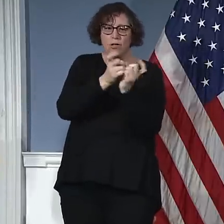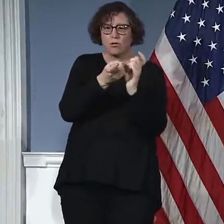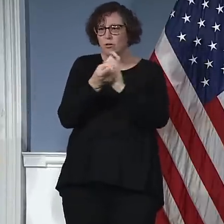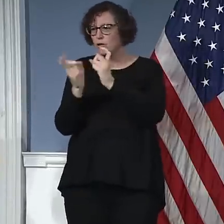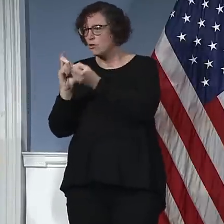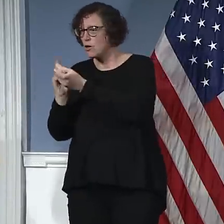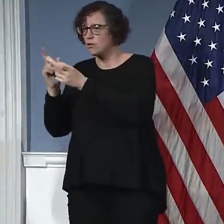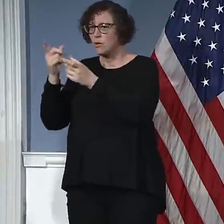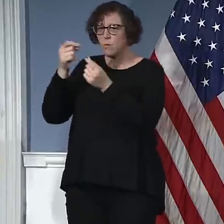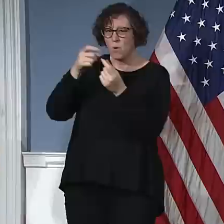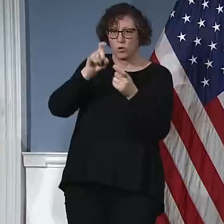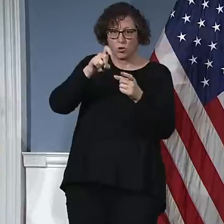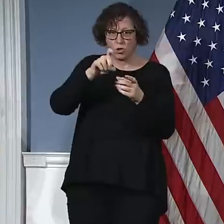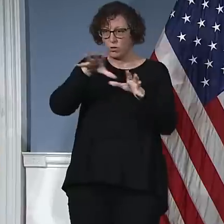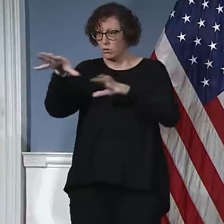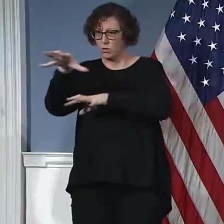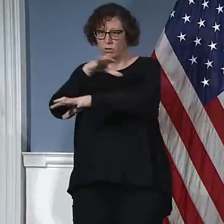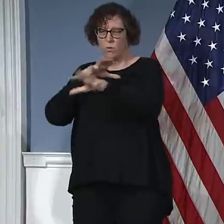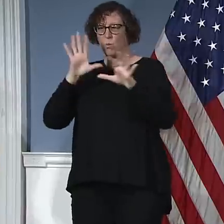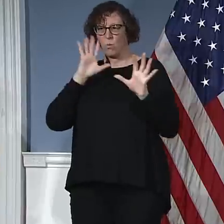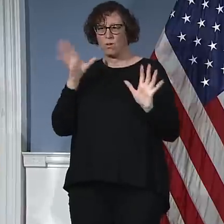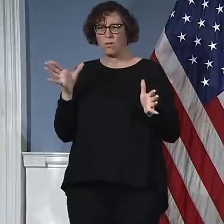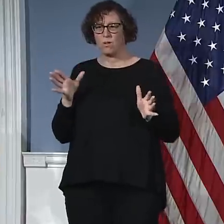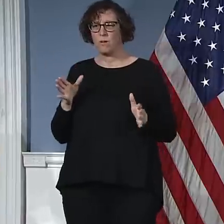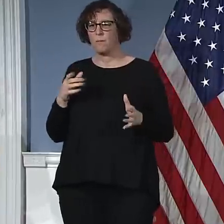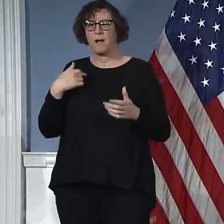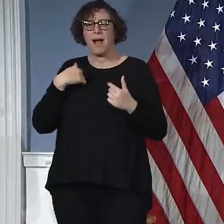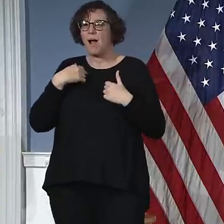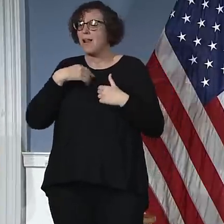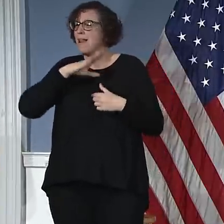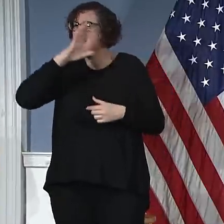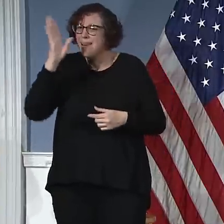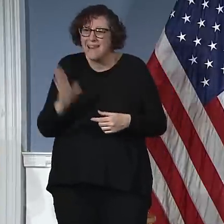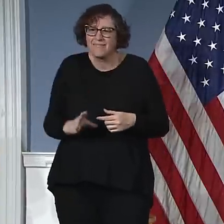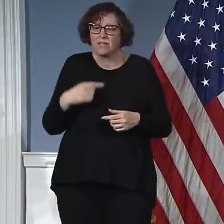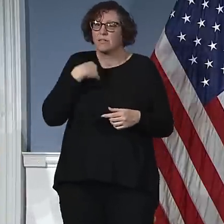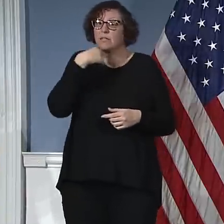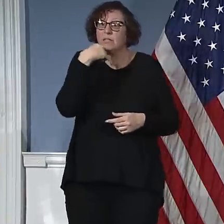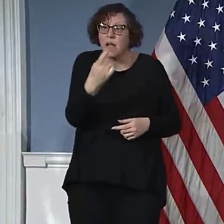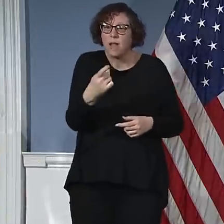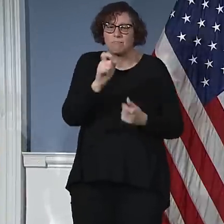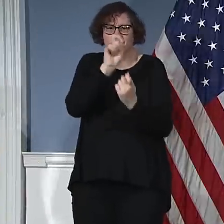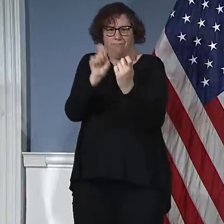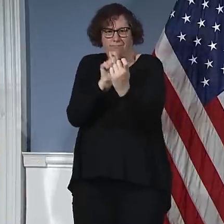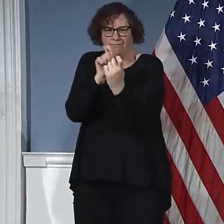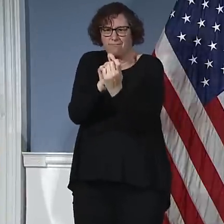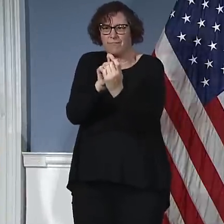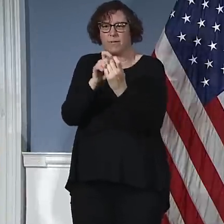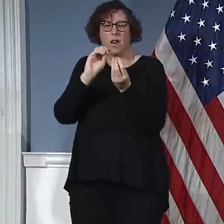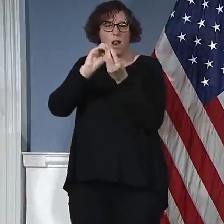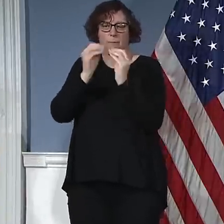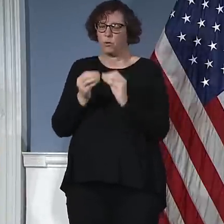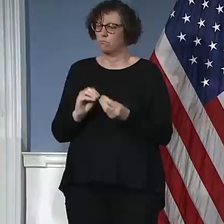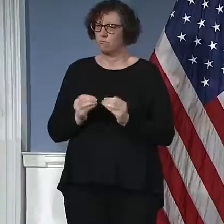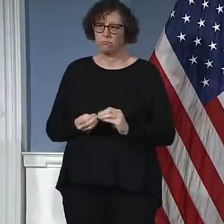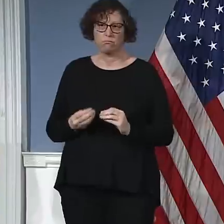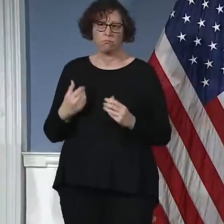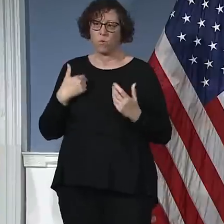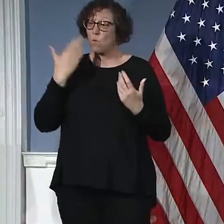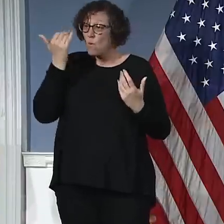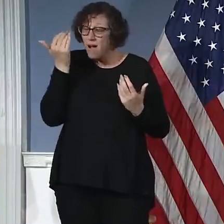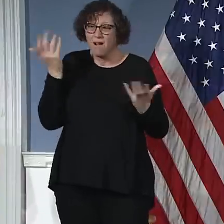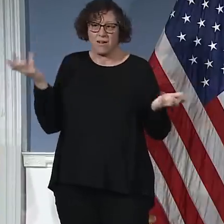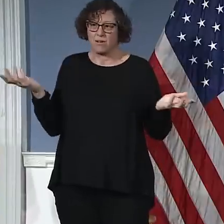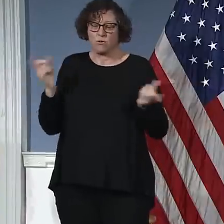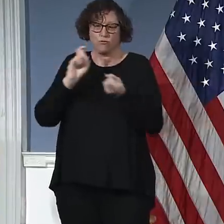But I'm not going to give ever a number that is a moving target. I'm going to talk about what we can do to